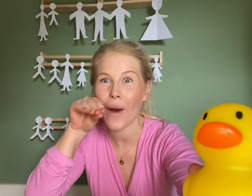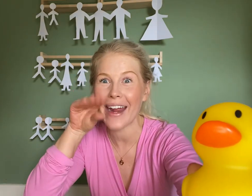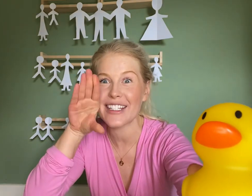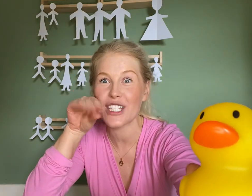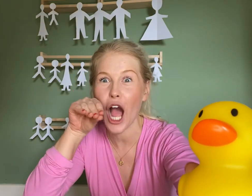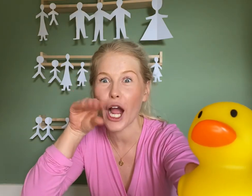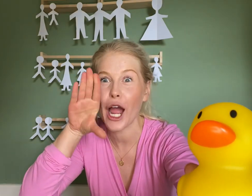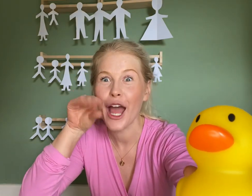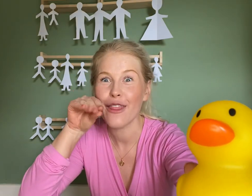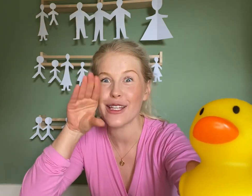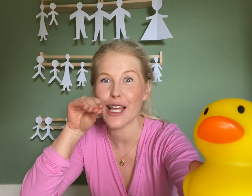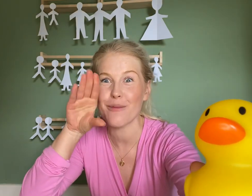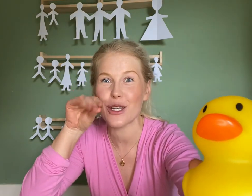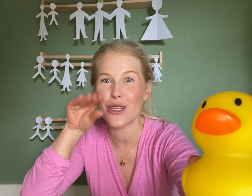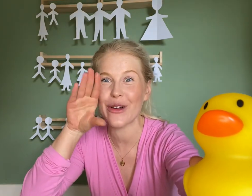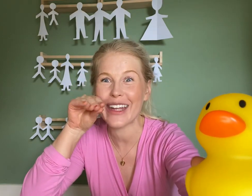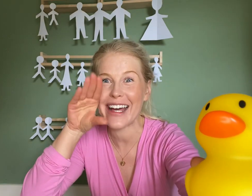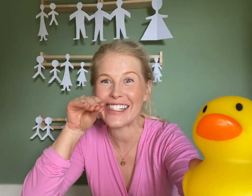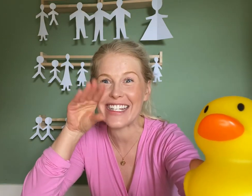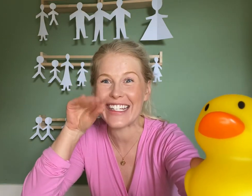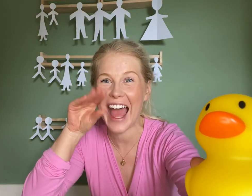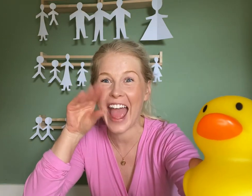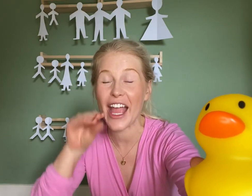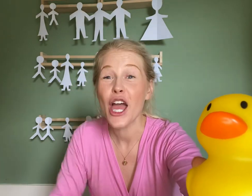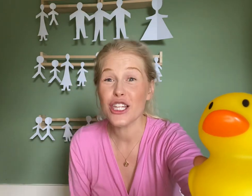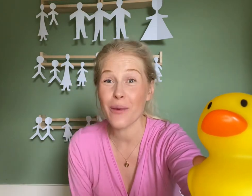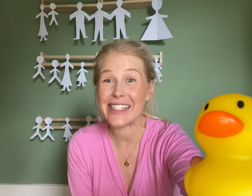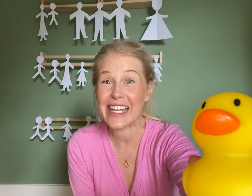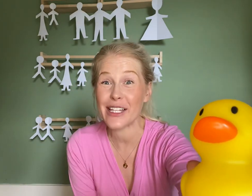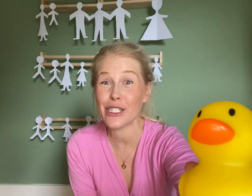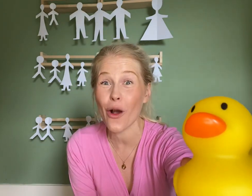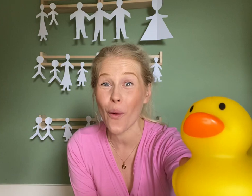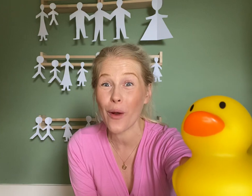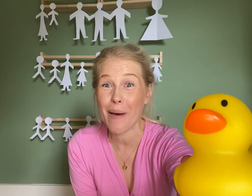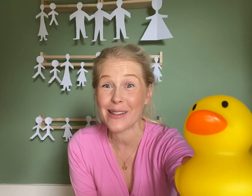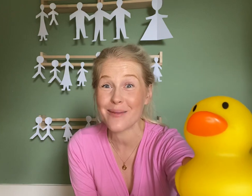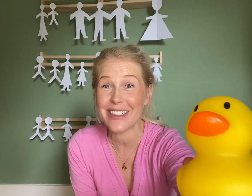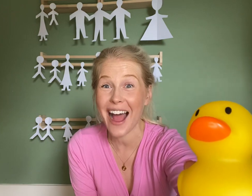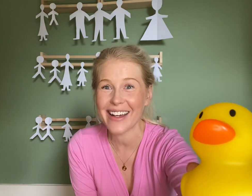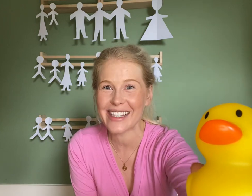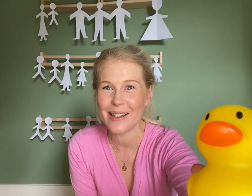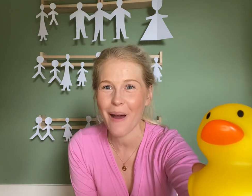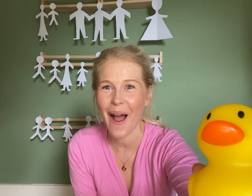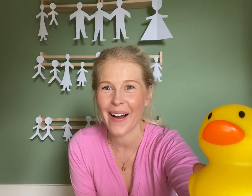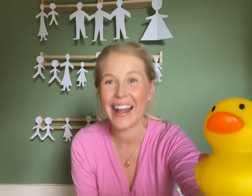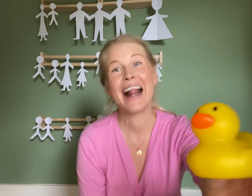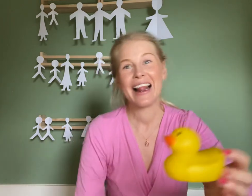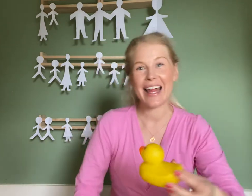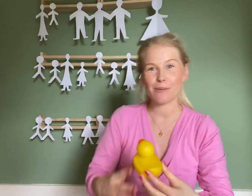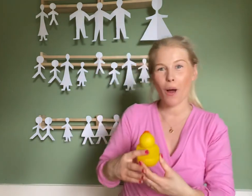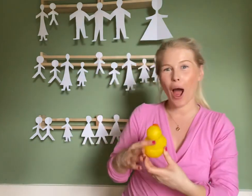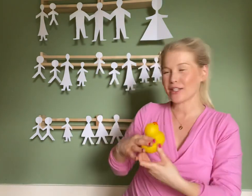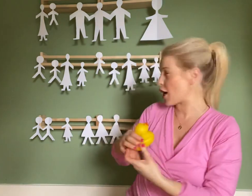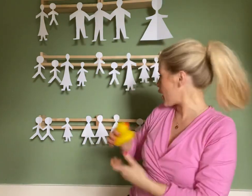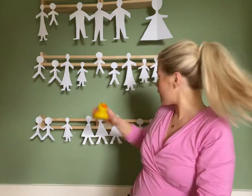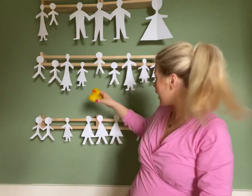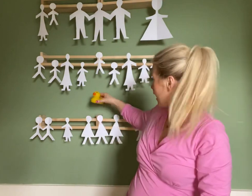Duck that's come to join us today. Shall we sing a song all about some ducks in the park? Let's put our duck over here.